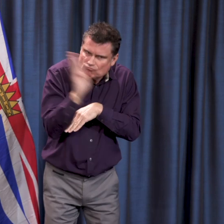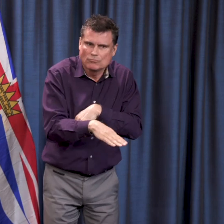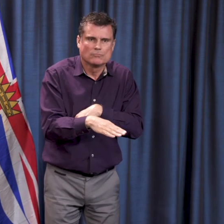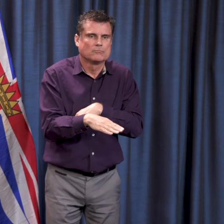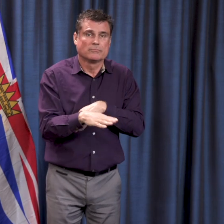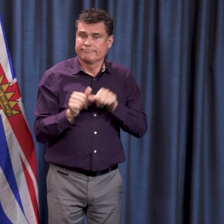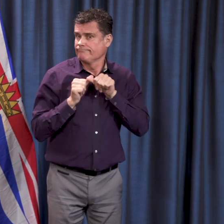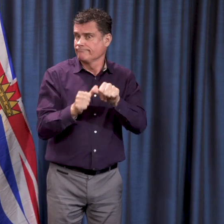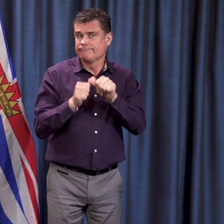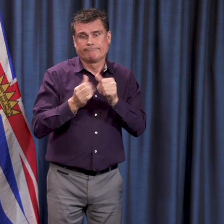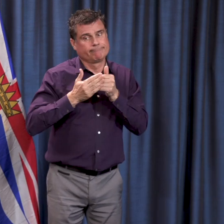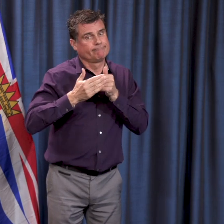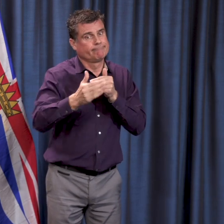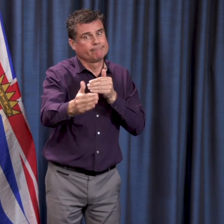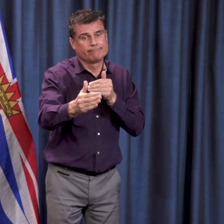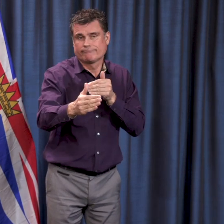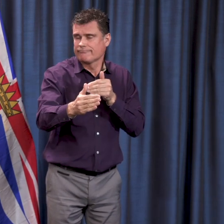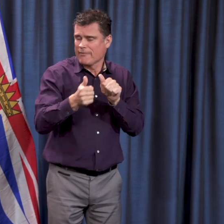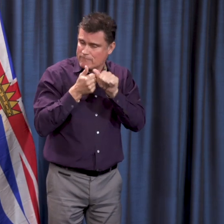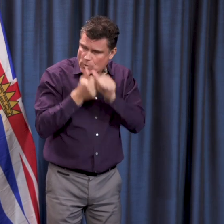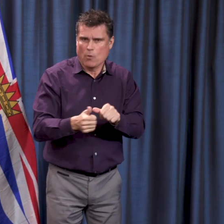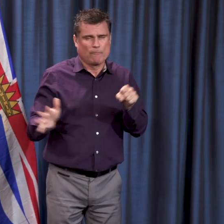to be one hundred percent all in.